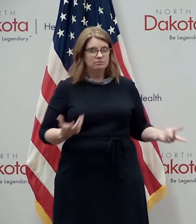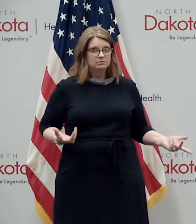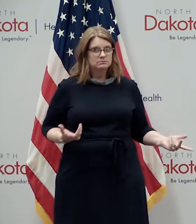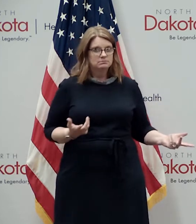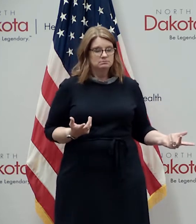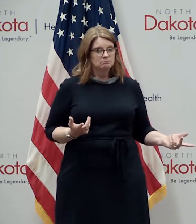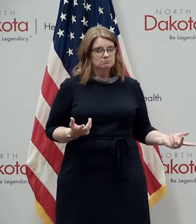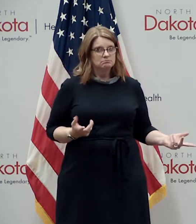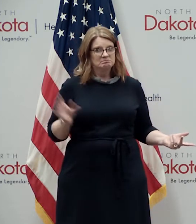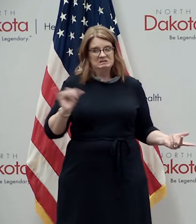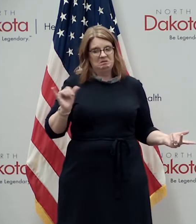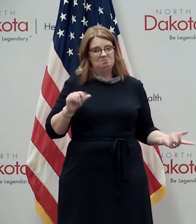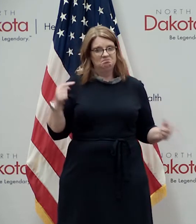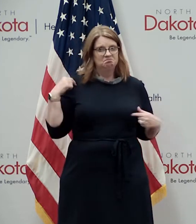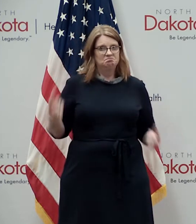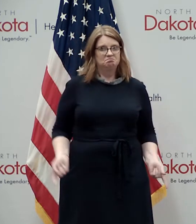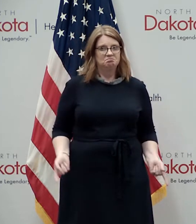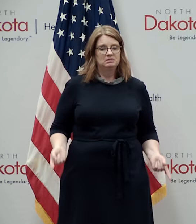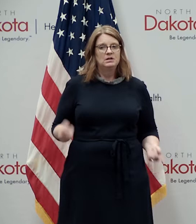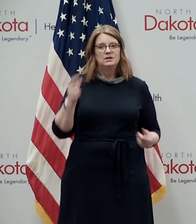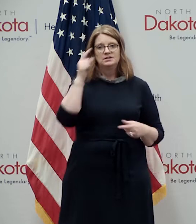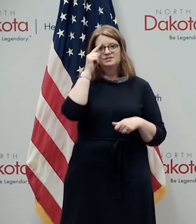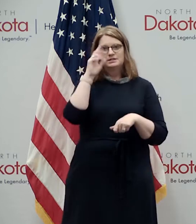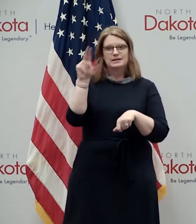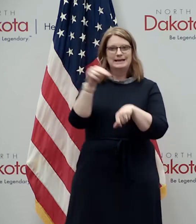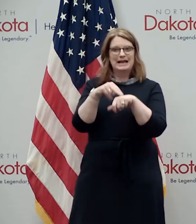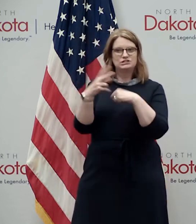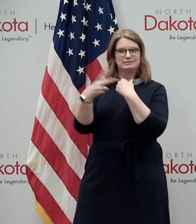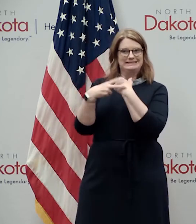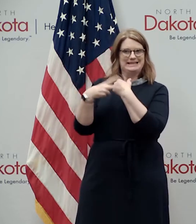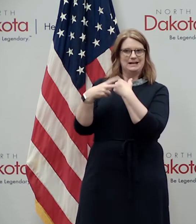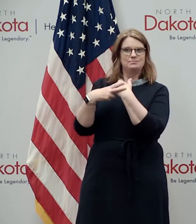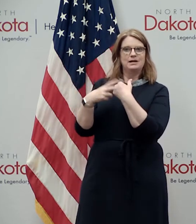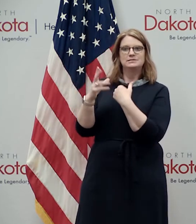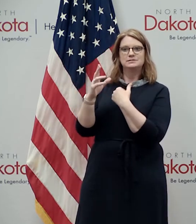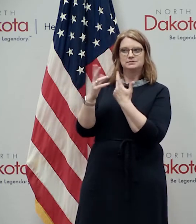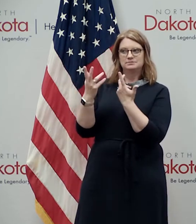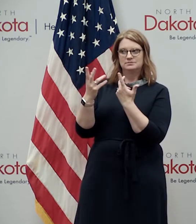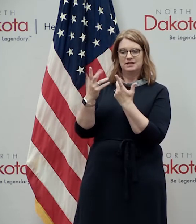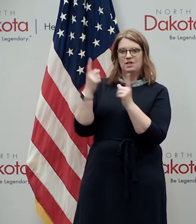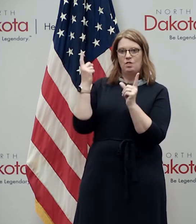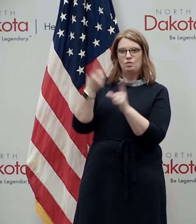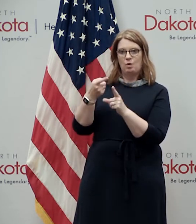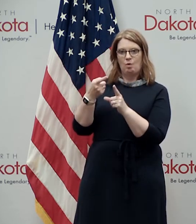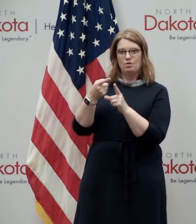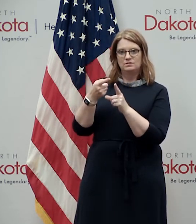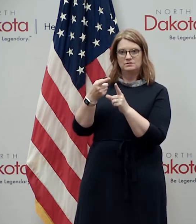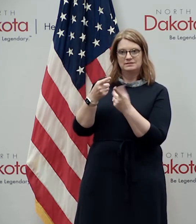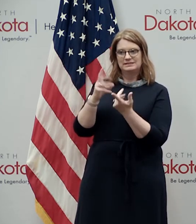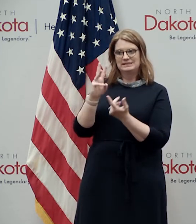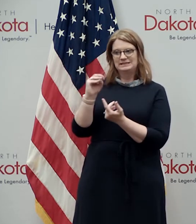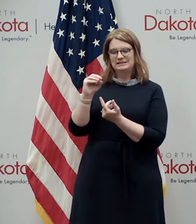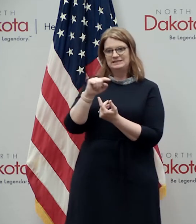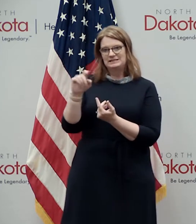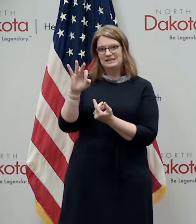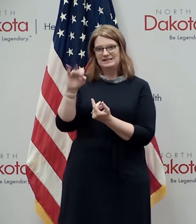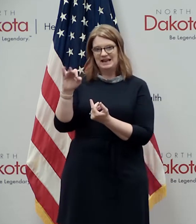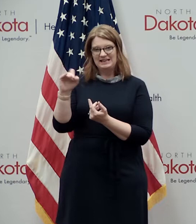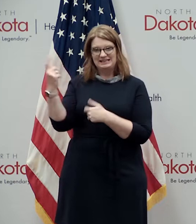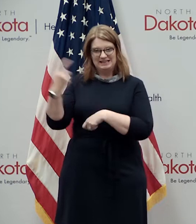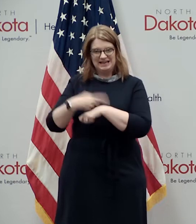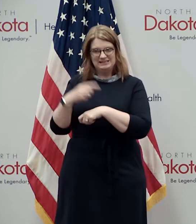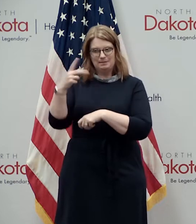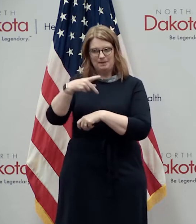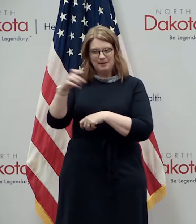so the the national stockpiles and the caches now uh are you know the goal is to get to 60 to 90 days worth of ppe